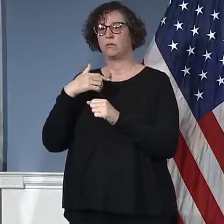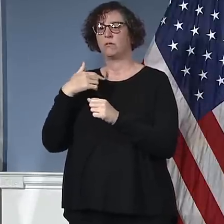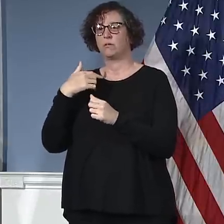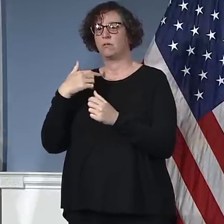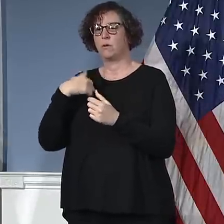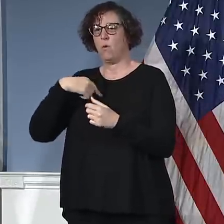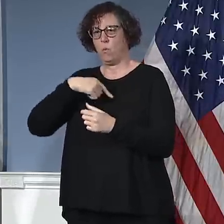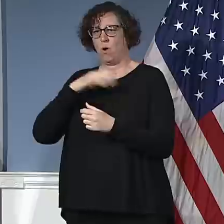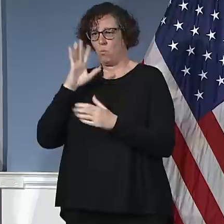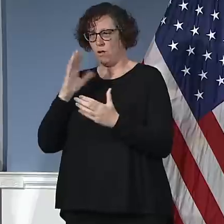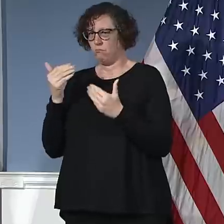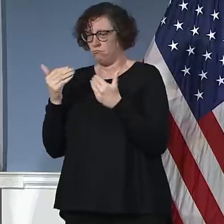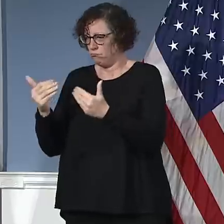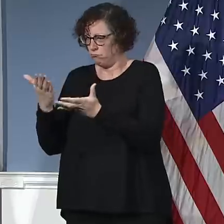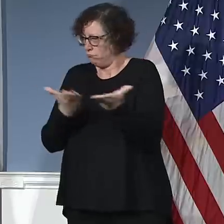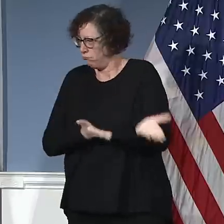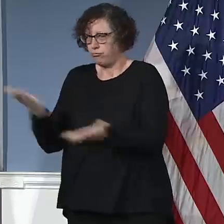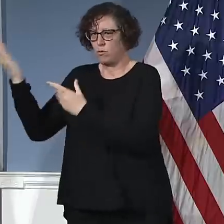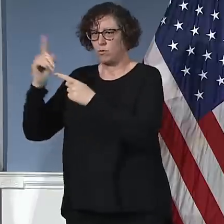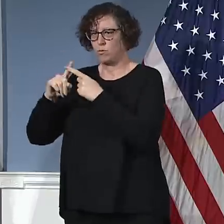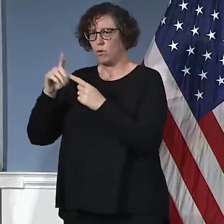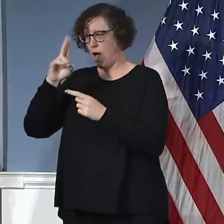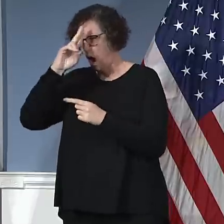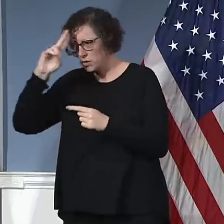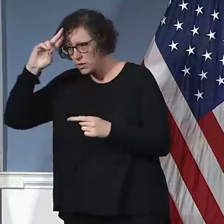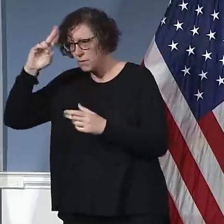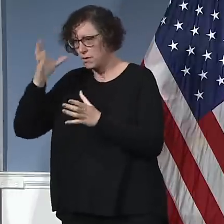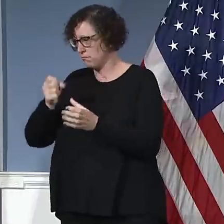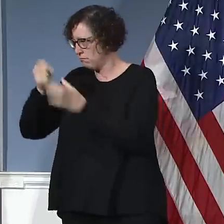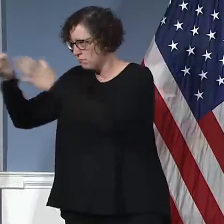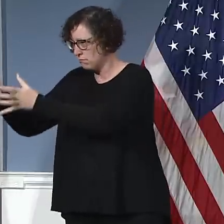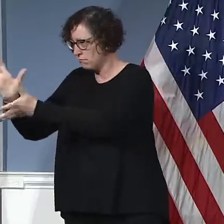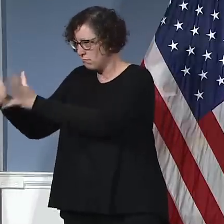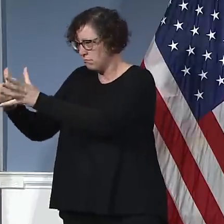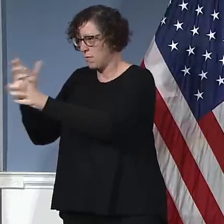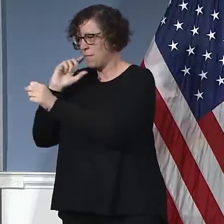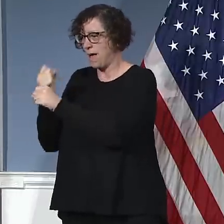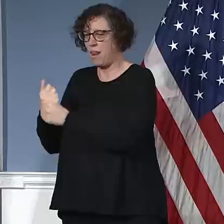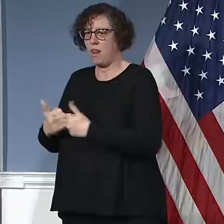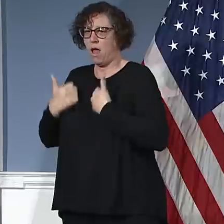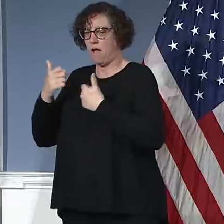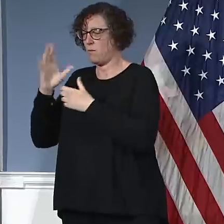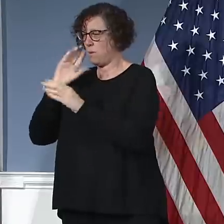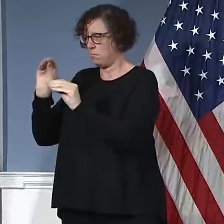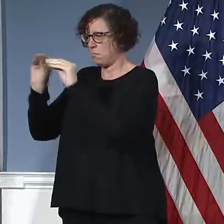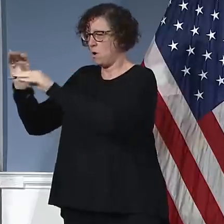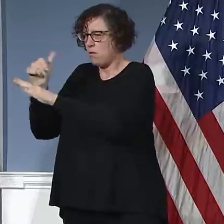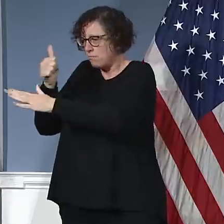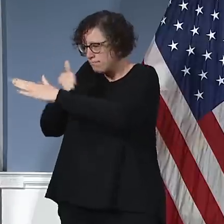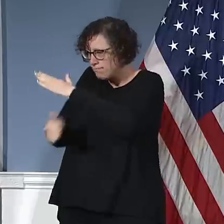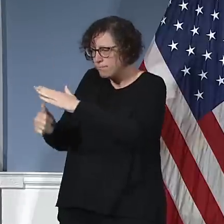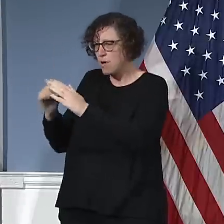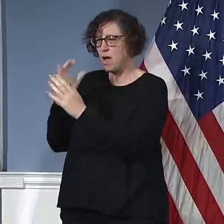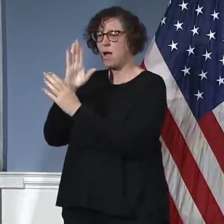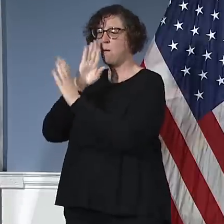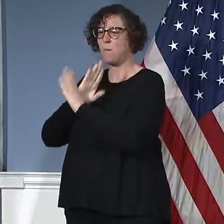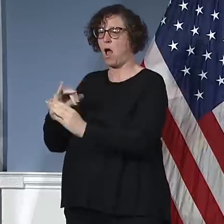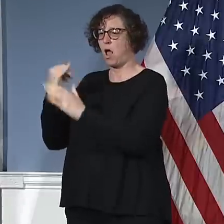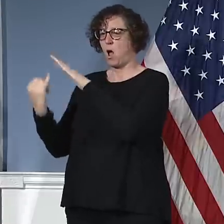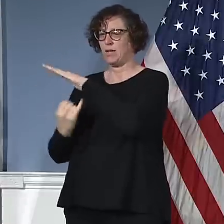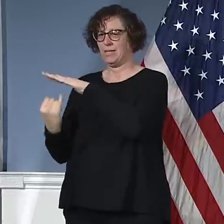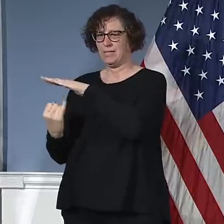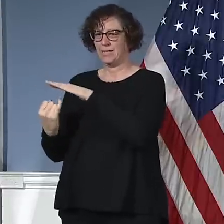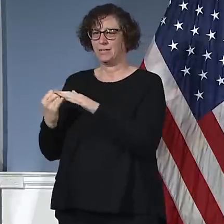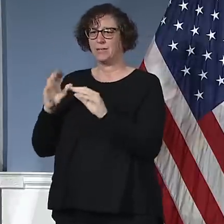there's not going to be a case where there's lack of transparency because action will be taken. And Dr. Katz, we all agree